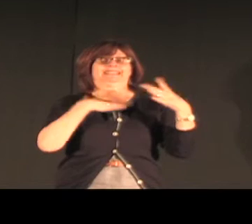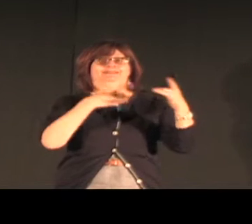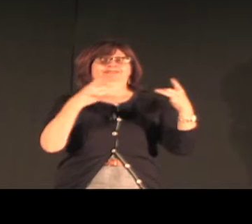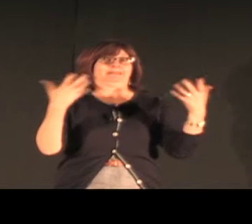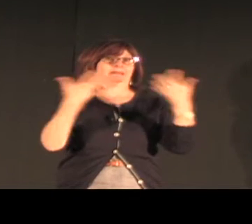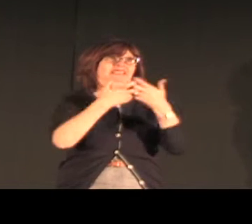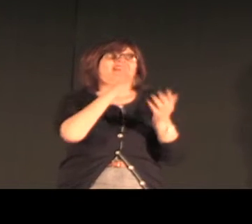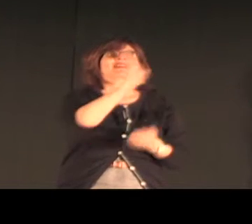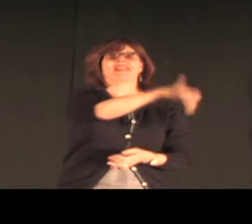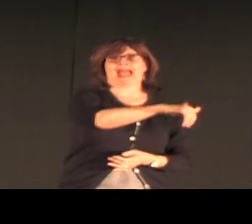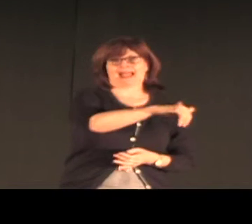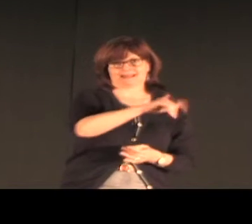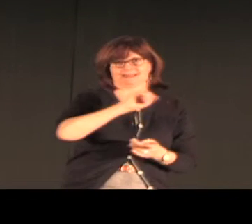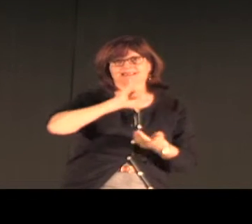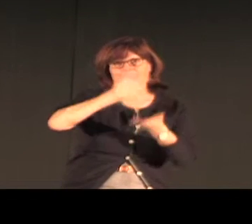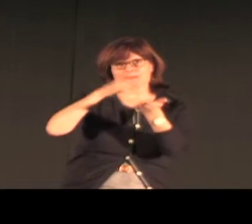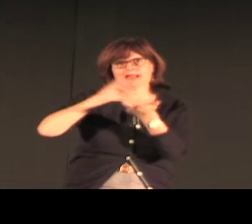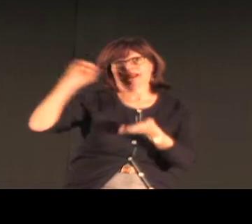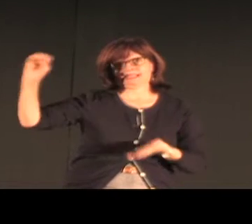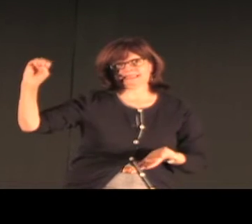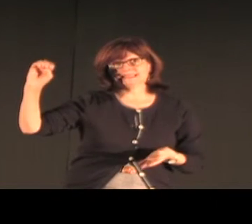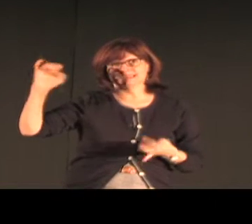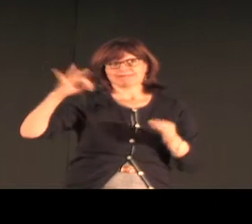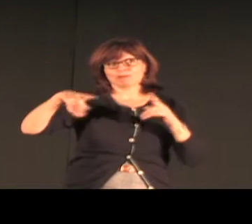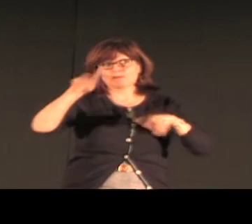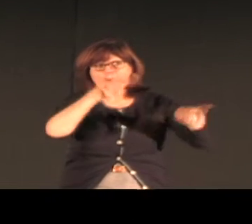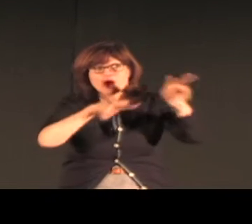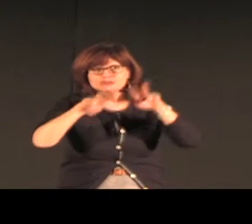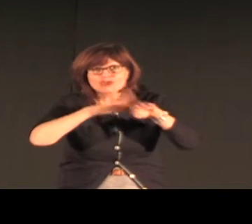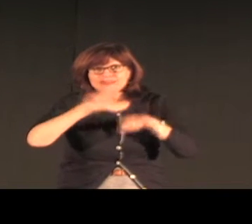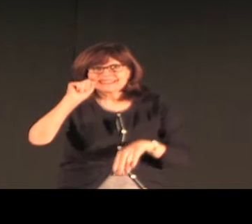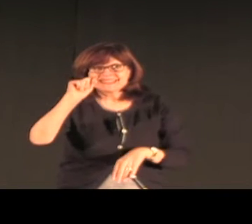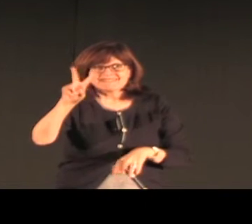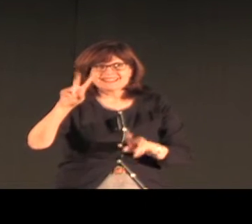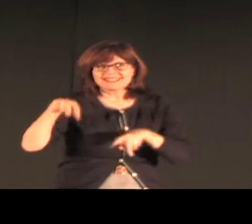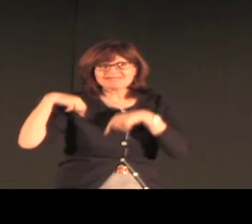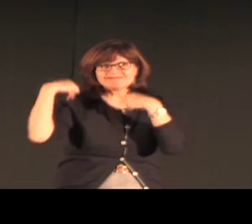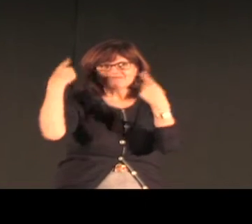on the floor and eating, I find myself saying, what is this culture? You know, how modern are they?